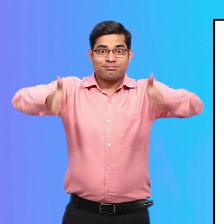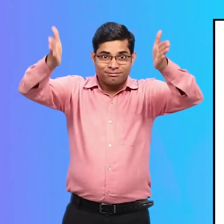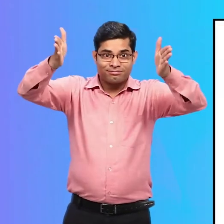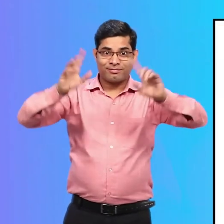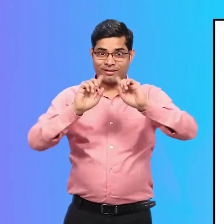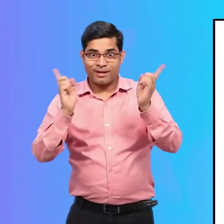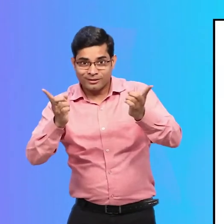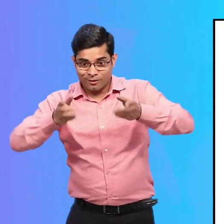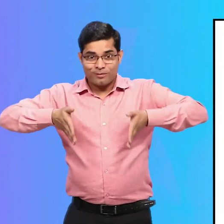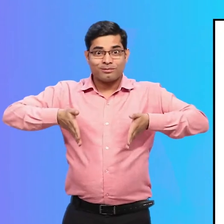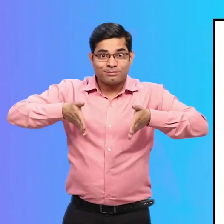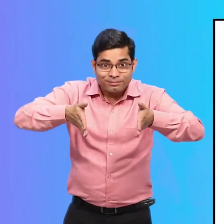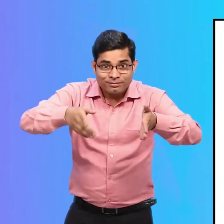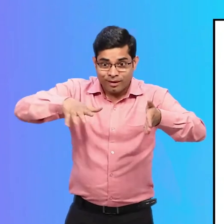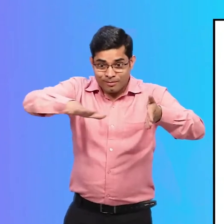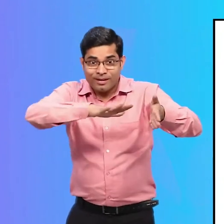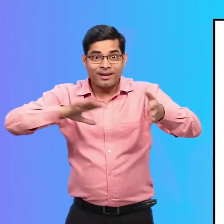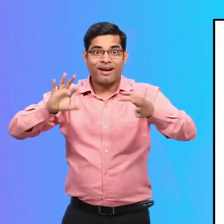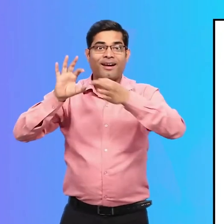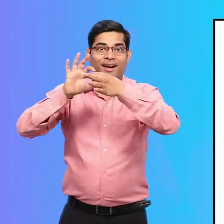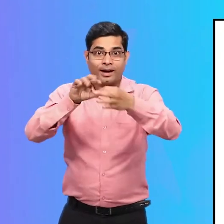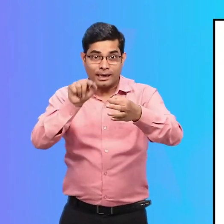which helped her reach the classroom easily.